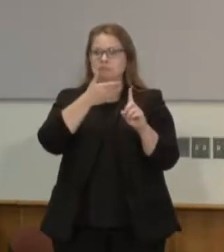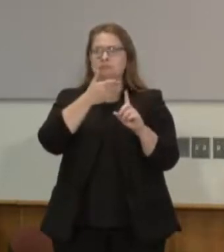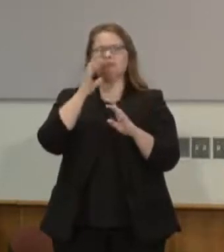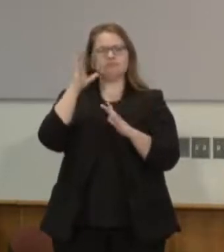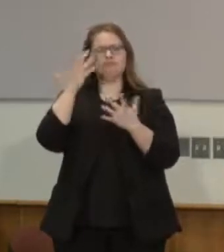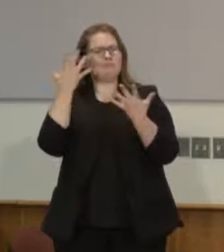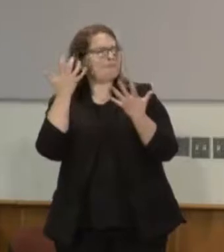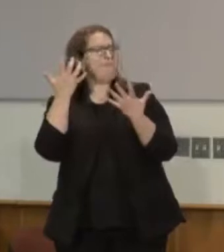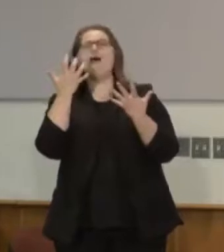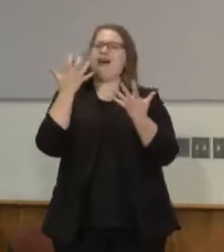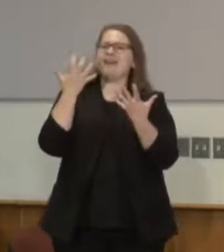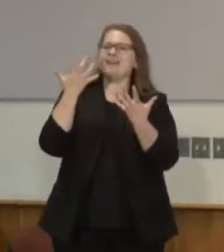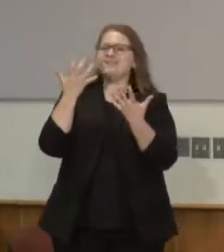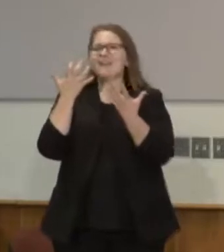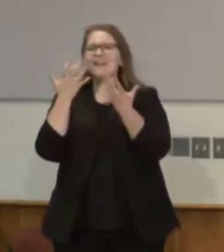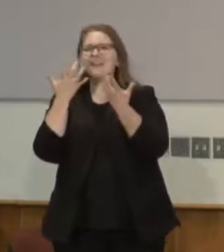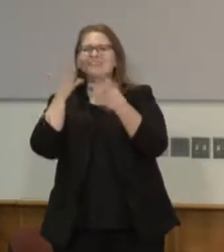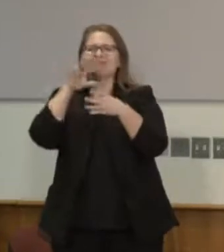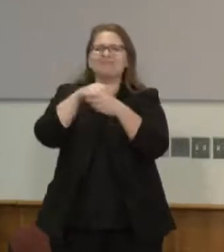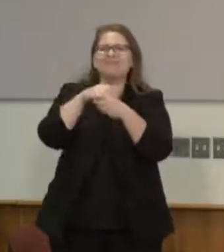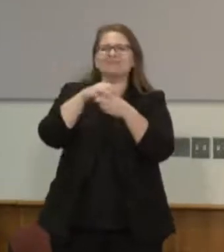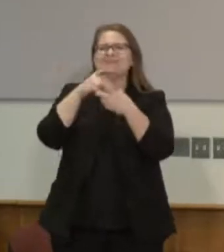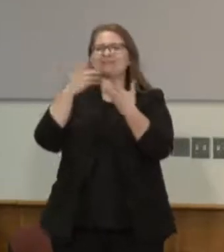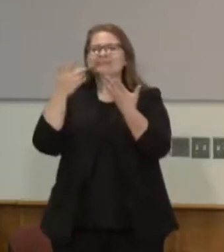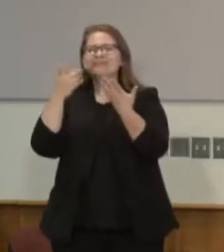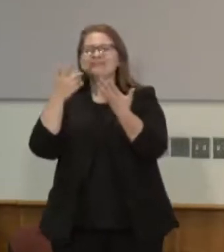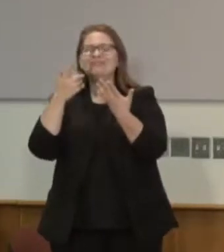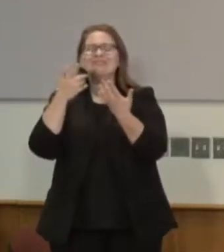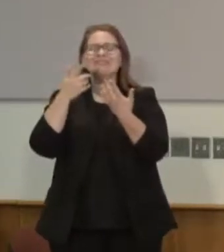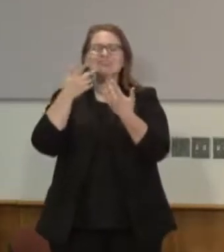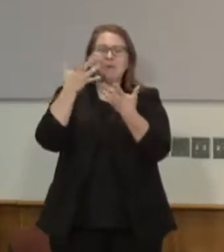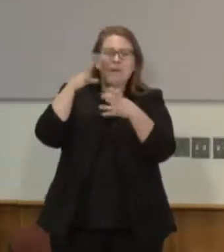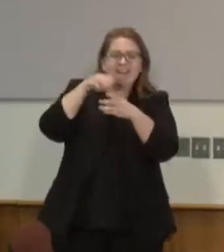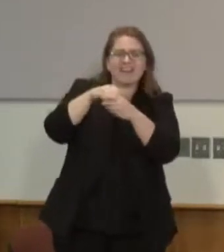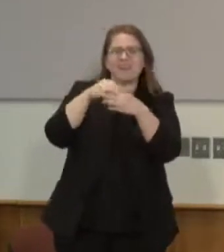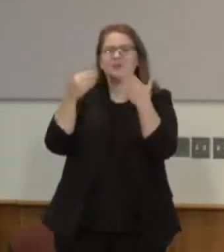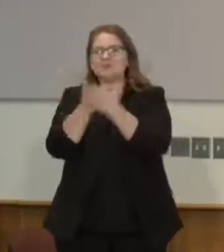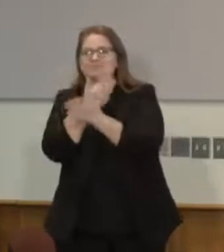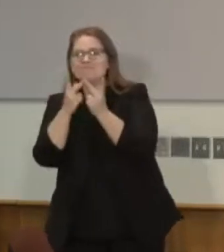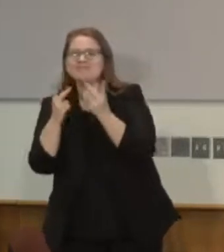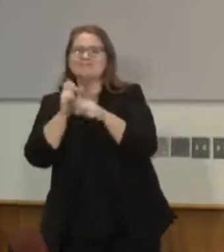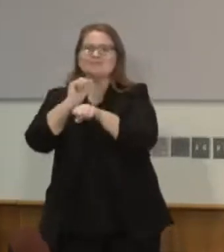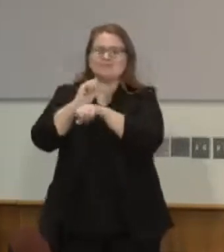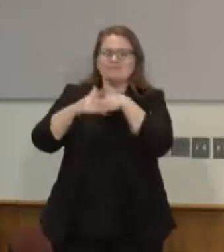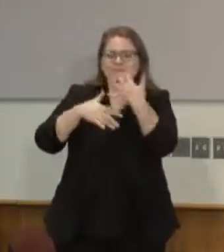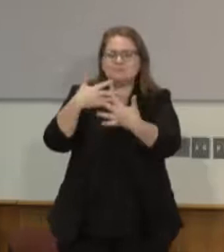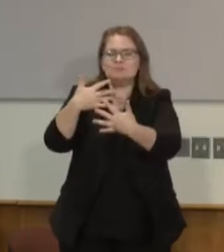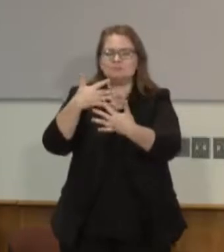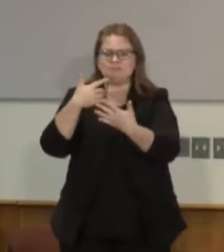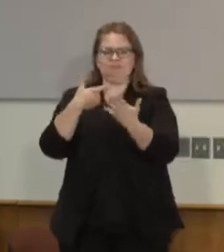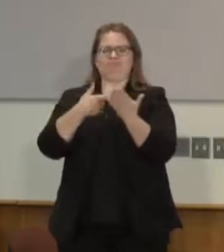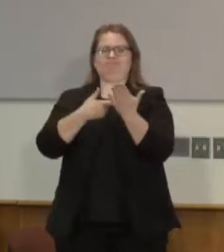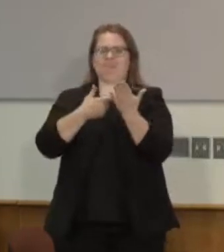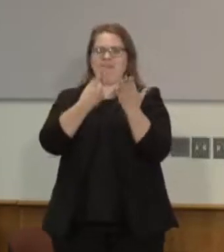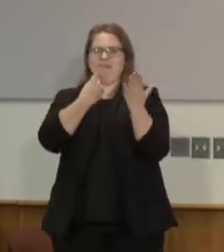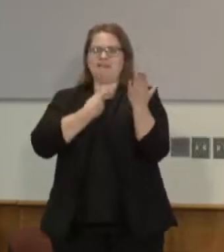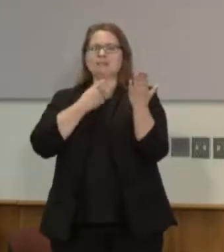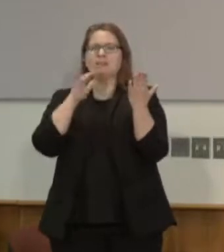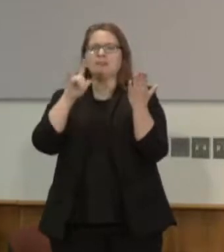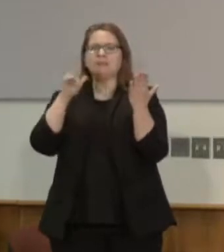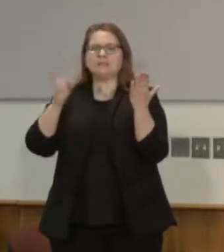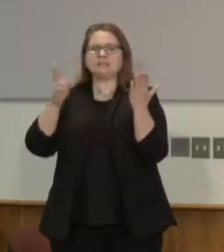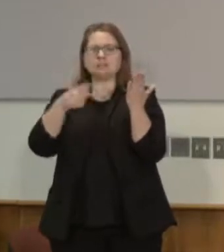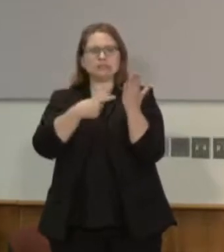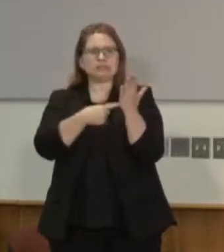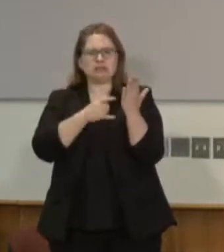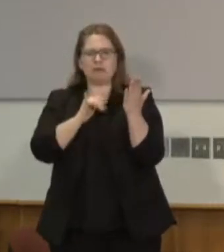was asked that question it was there so we all recognize the importance of banning the box because we want to make sure that people can be gainfully employed